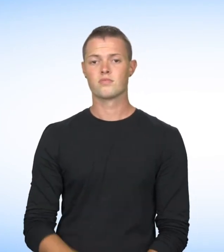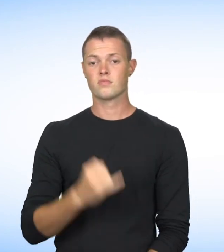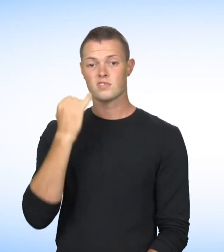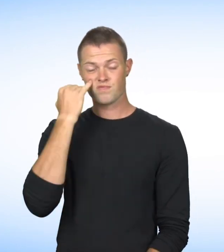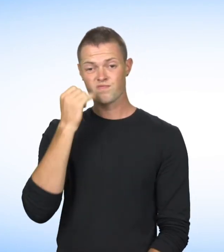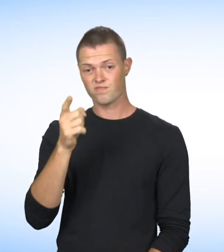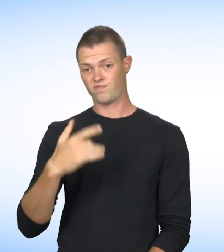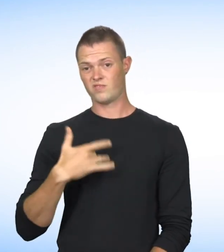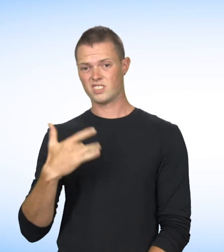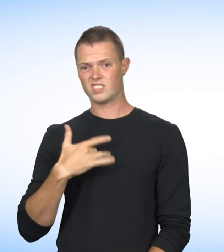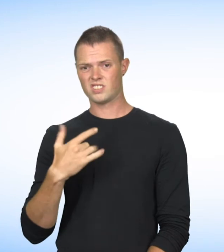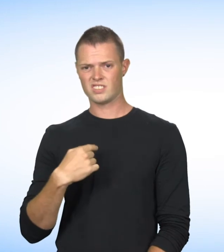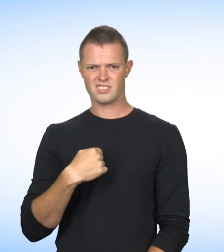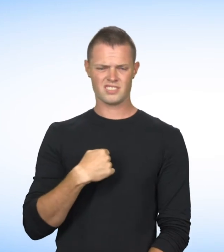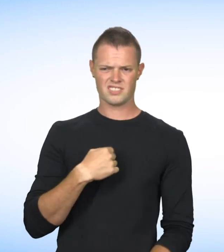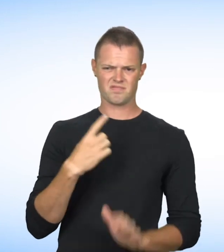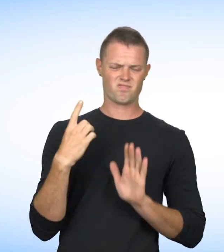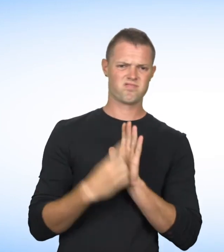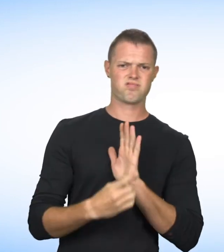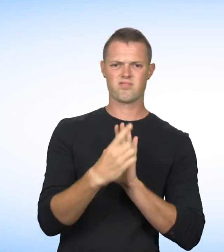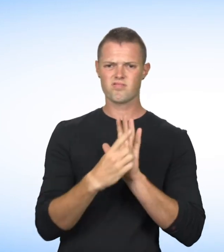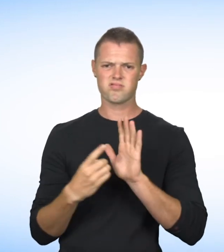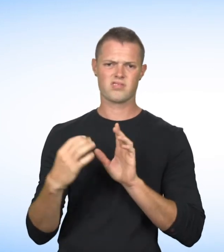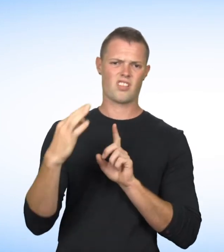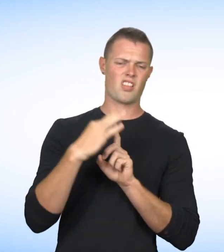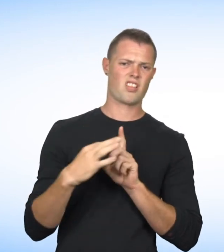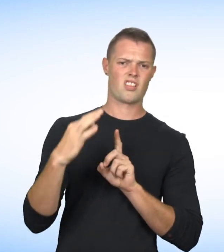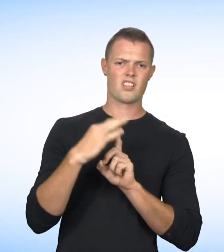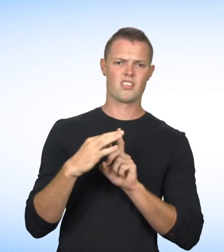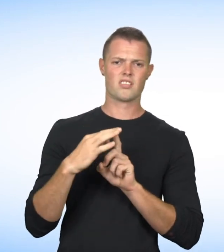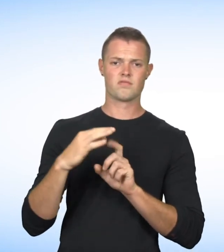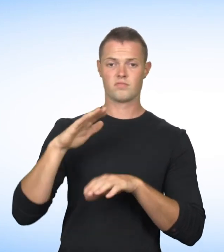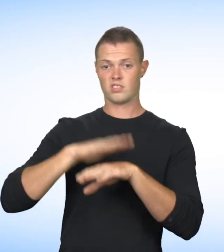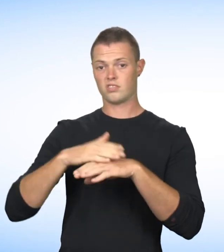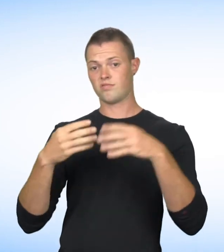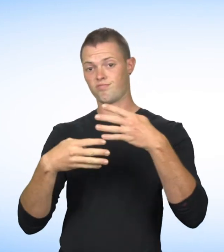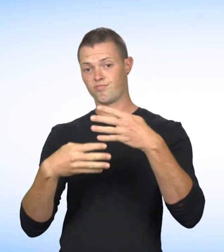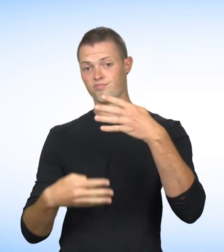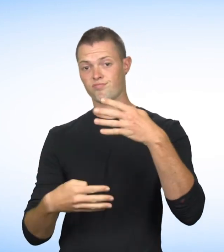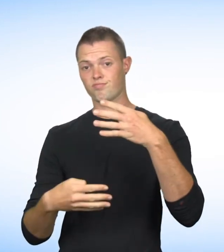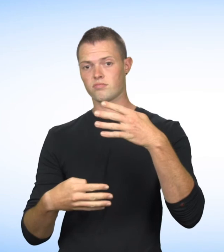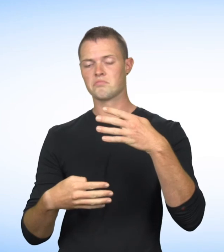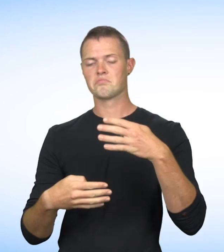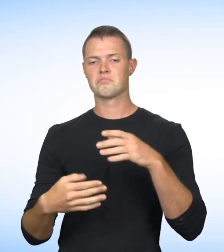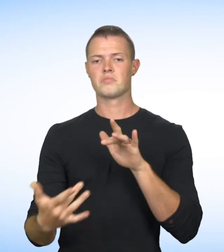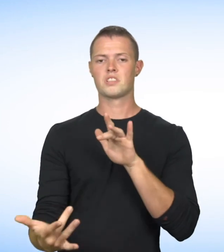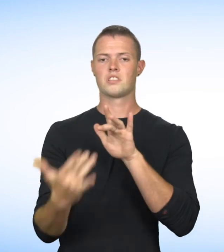If you believe you have been a victim of discrimination or harassment based on this ground, contact